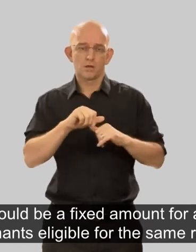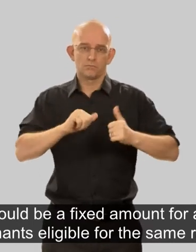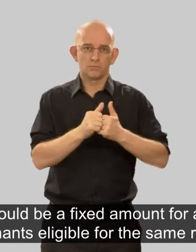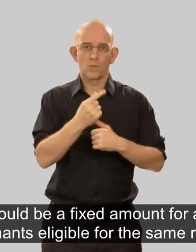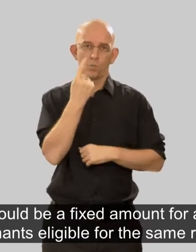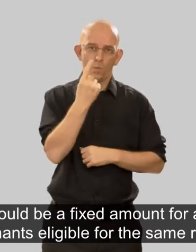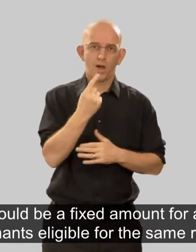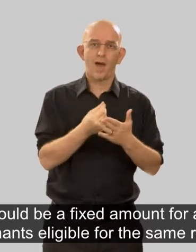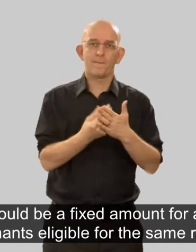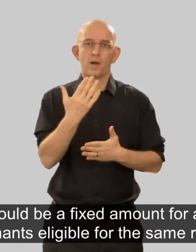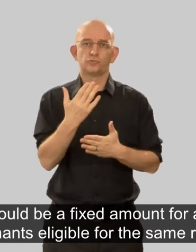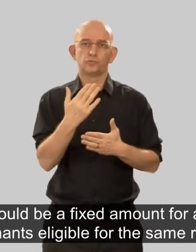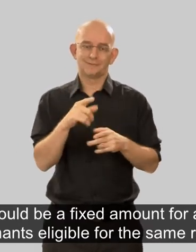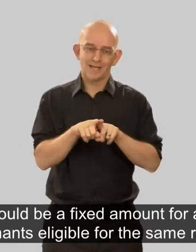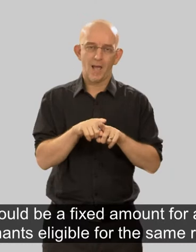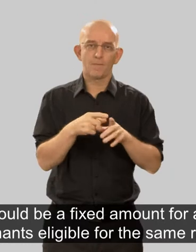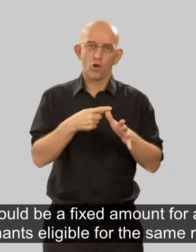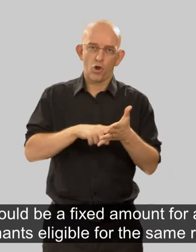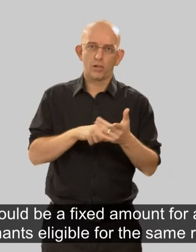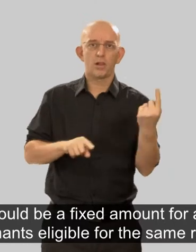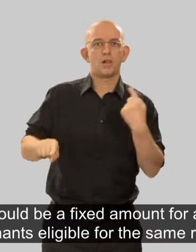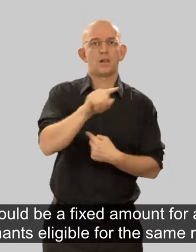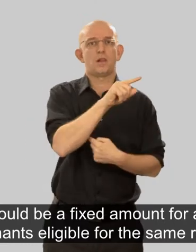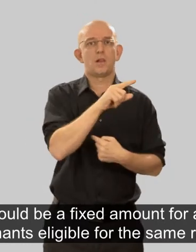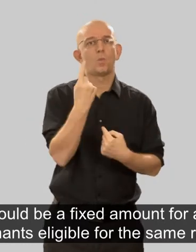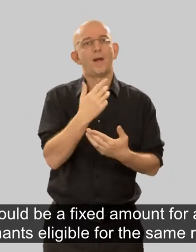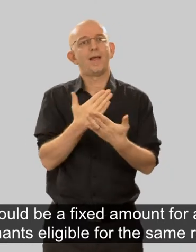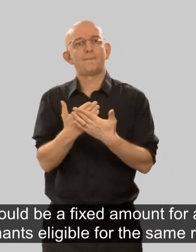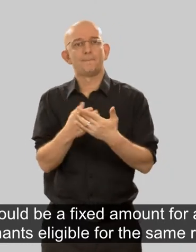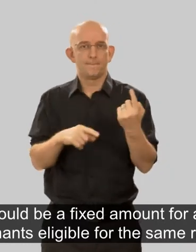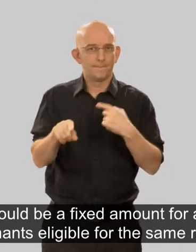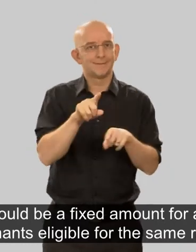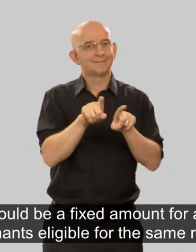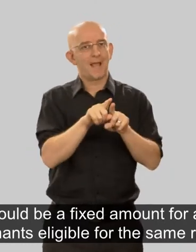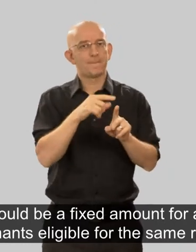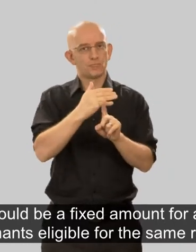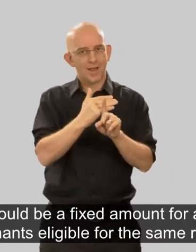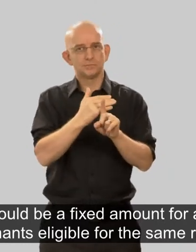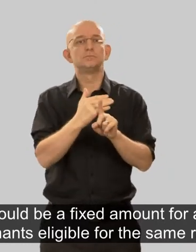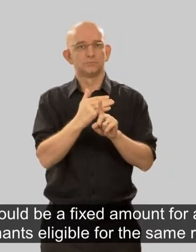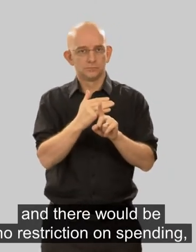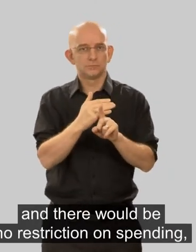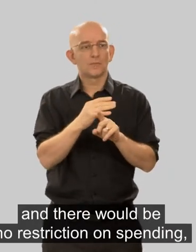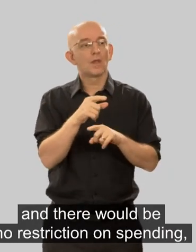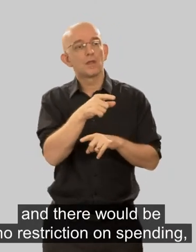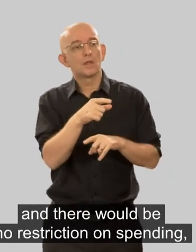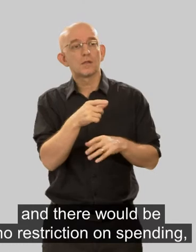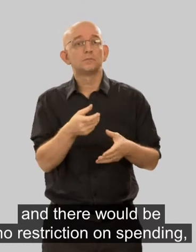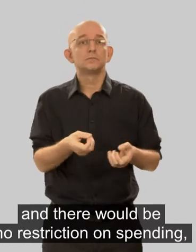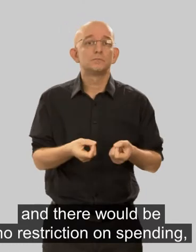it would be a fixed amount for all claimants eligible for the same rate and there would be no restriction on